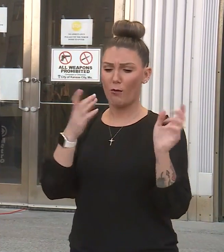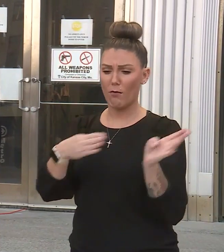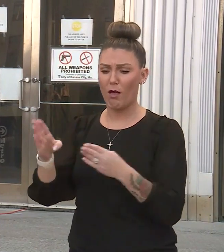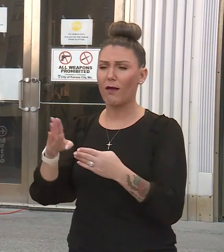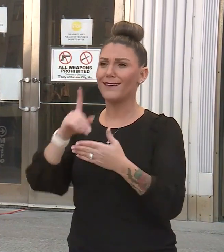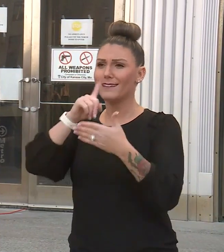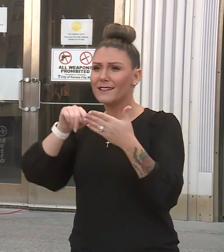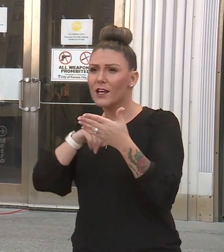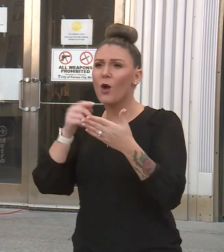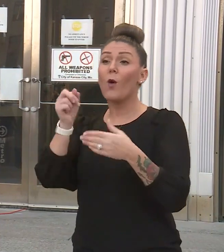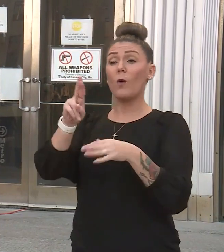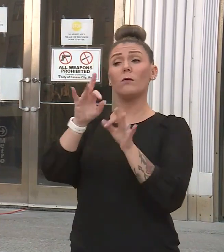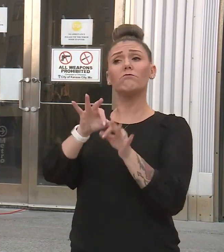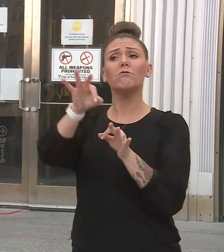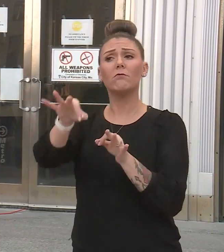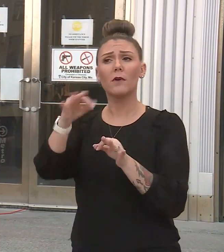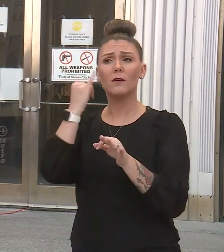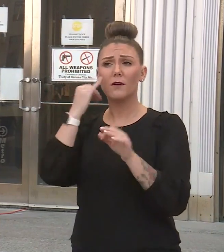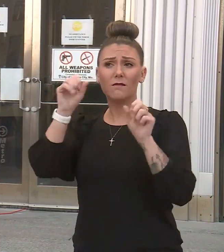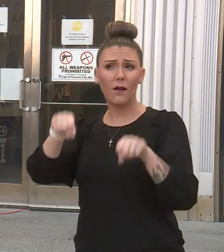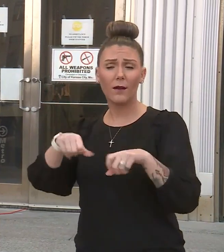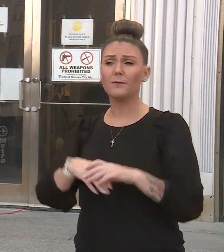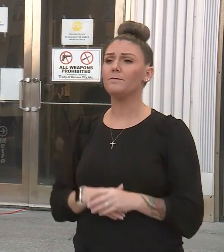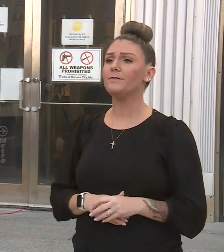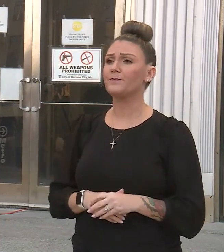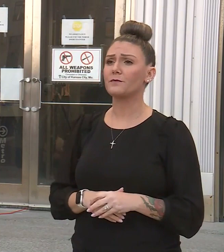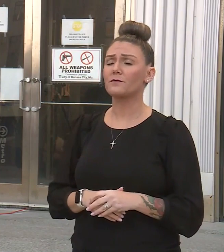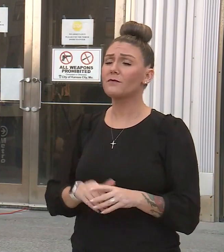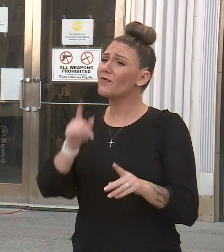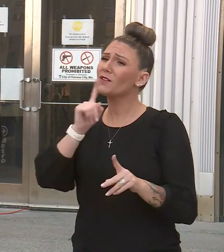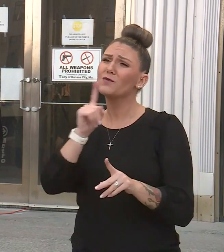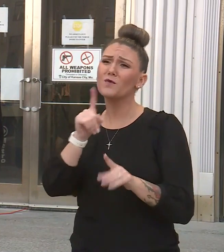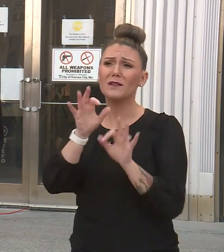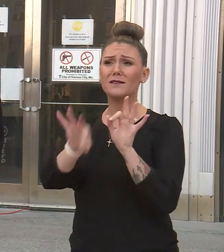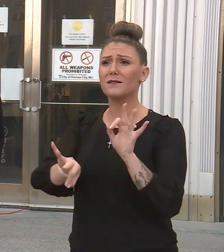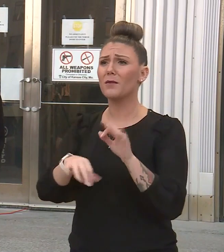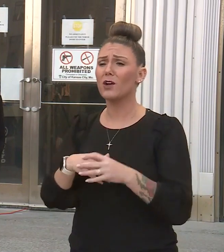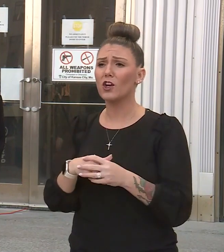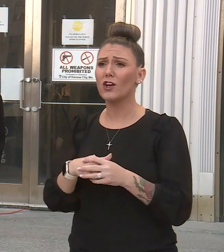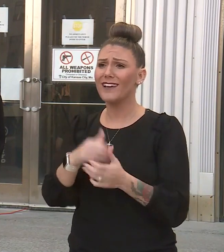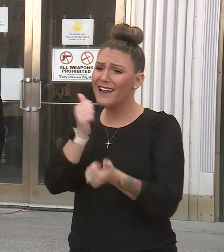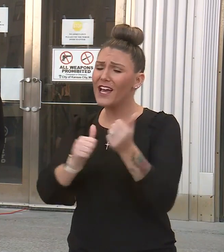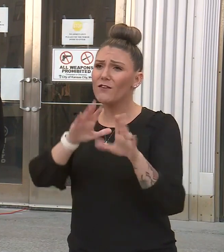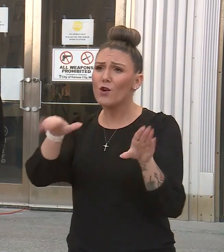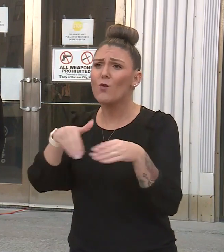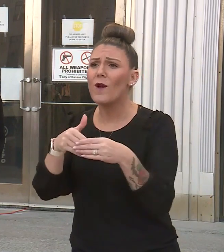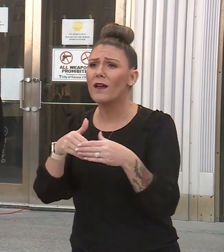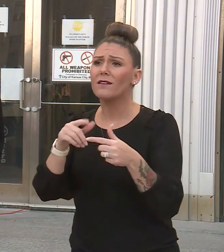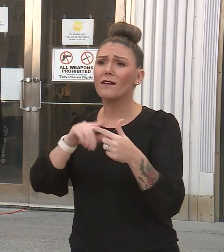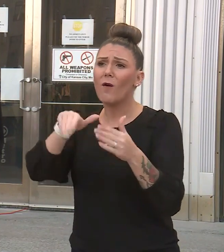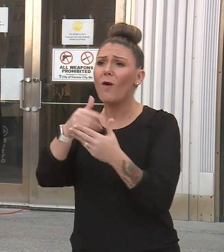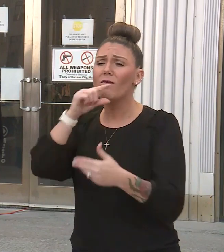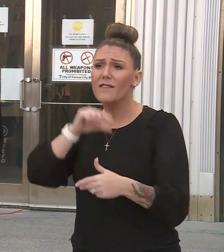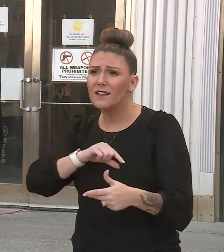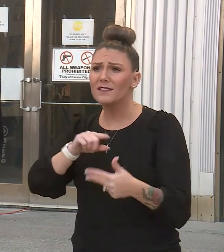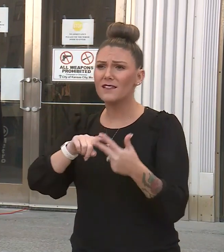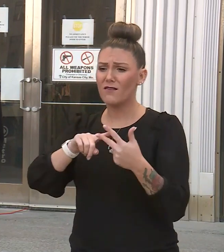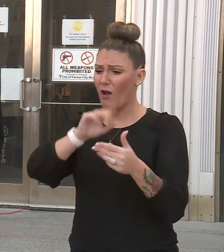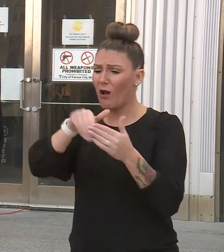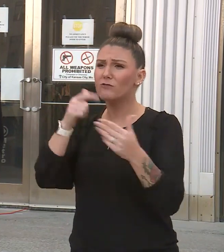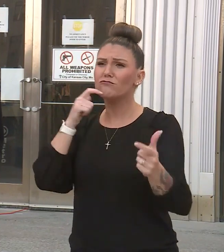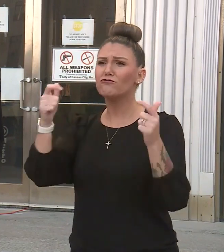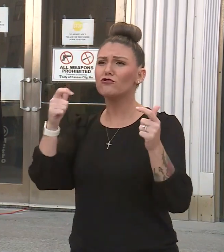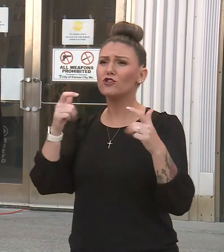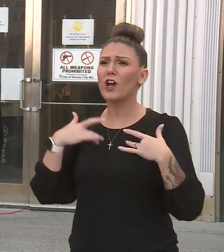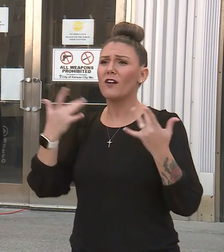canceled or postponed if you can do so. It's very simple. Every wedding, every Thanksgiving, every large event